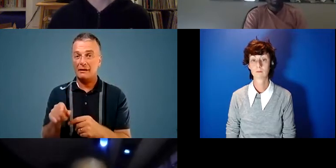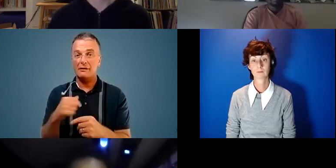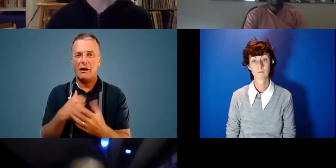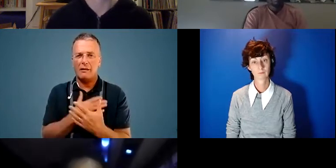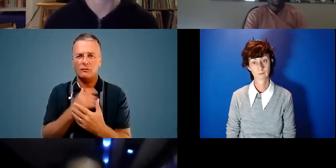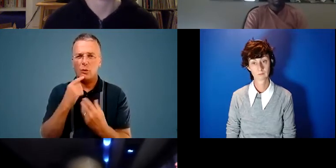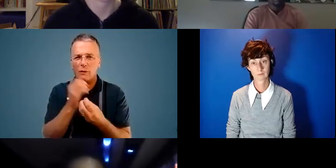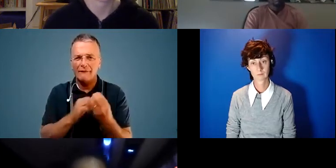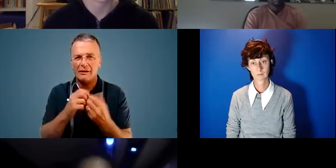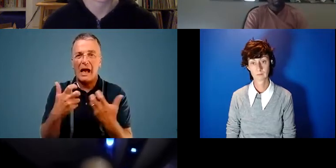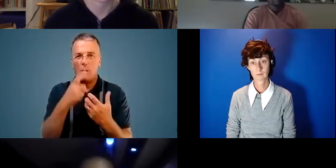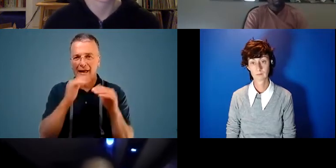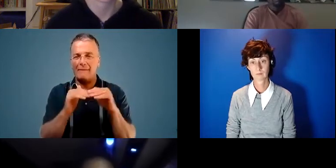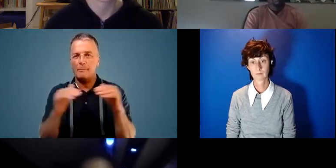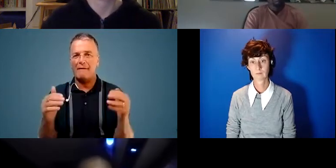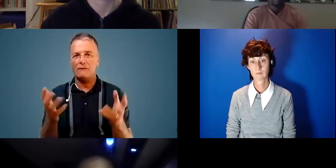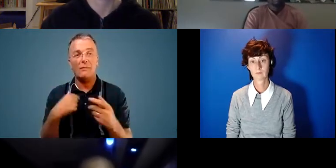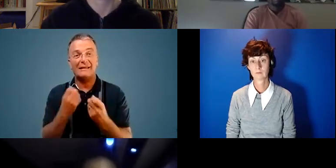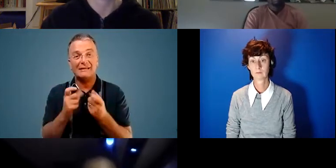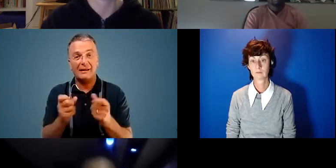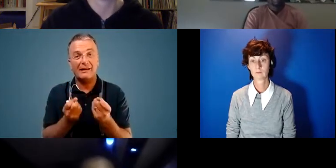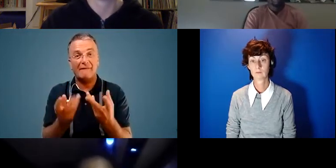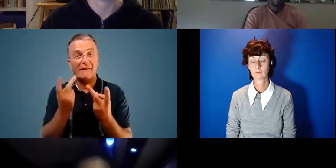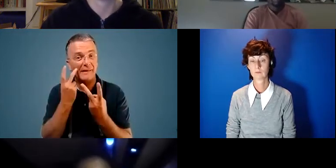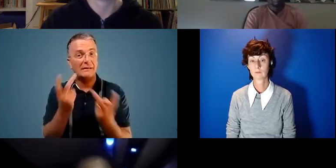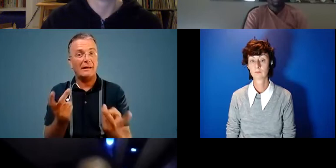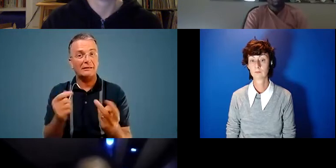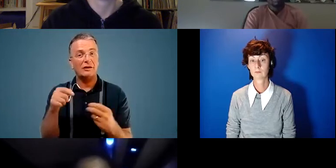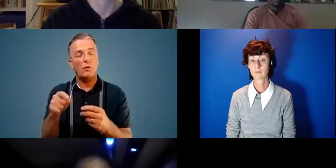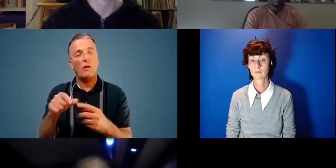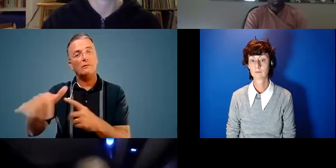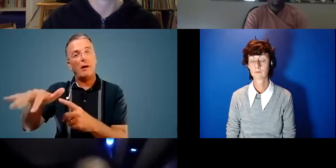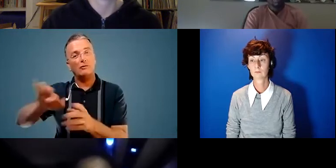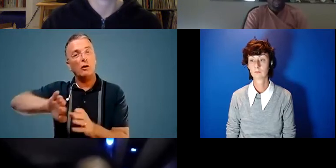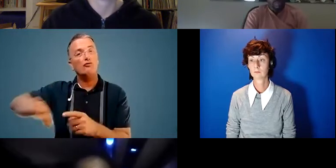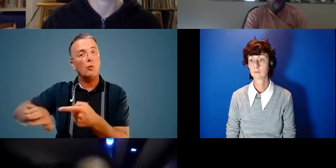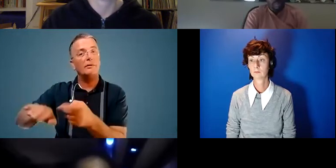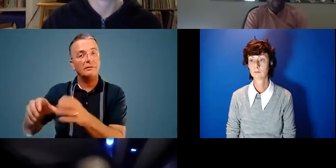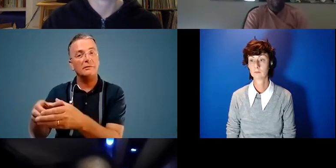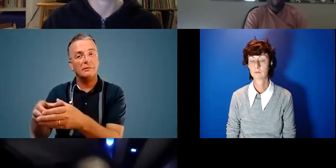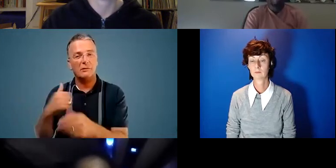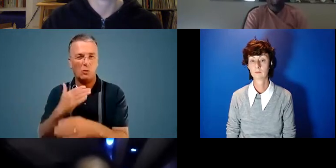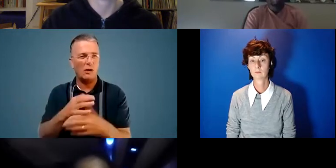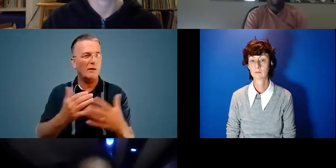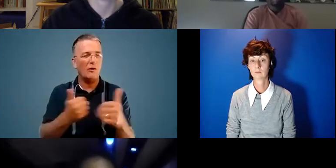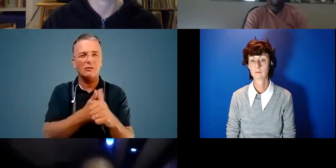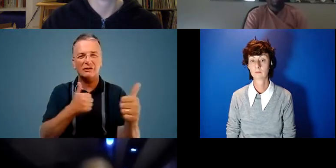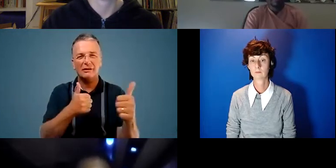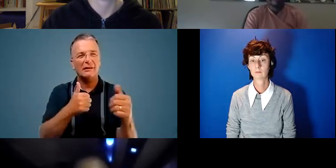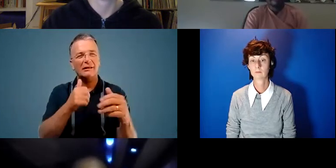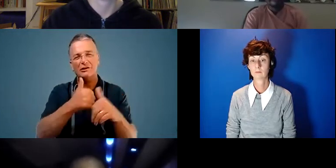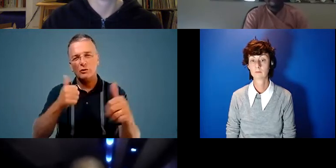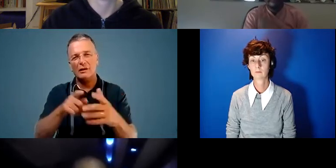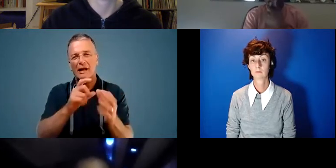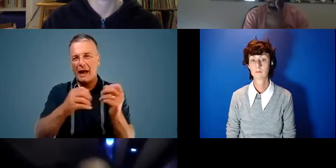out how we can platform and still give visibility to those marginalized groups. So I'm working with large institutions like Cabot Institute. was important